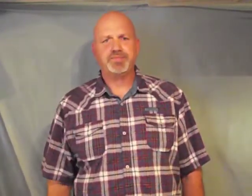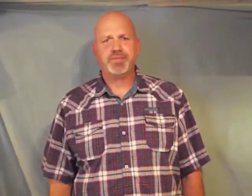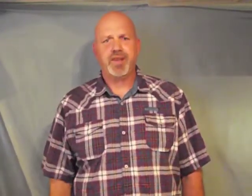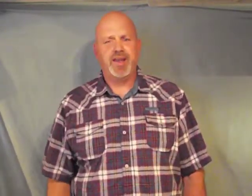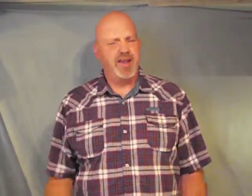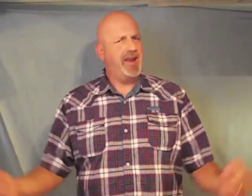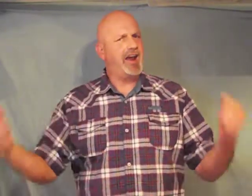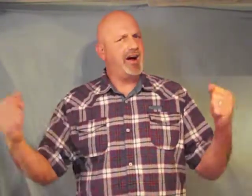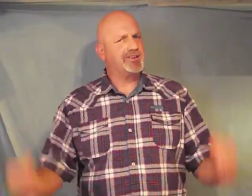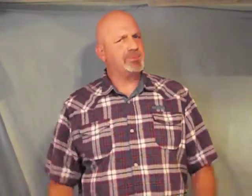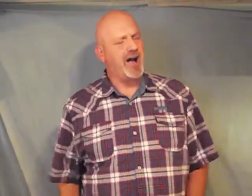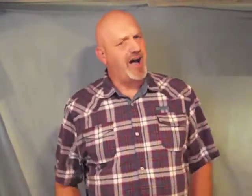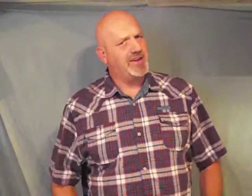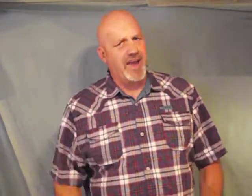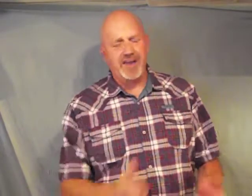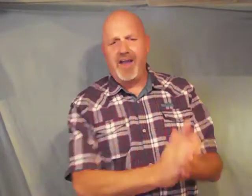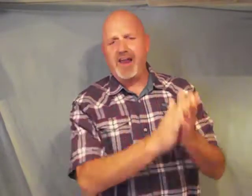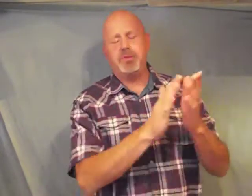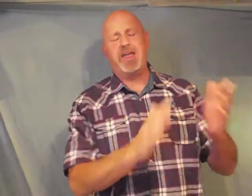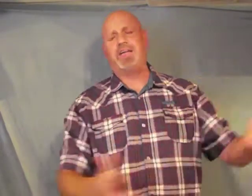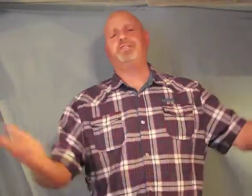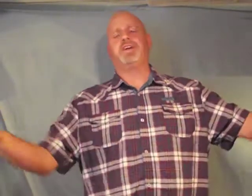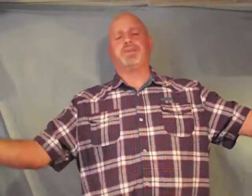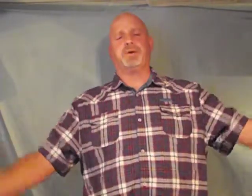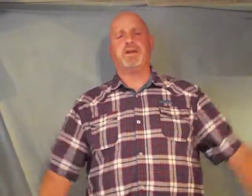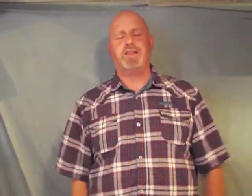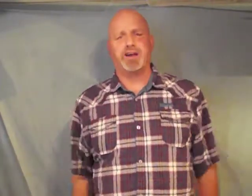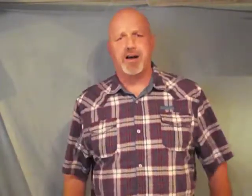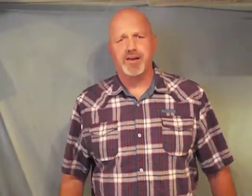isn't that awesome God gave Adam and Eve the authority in the garden